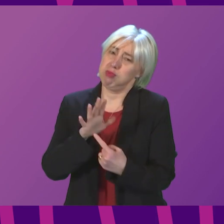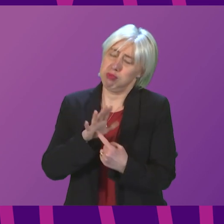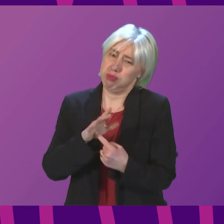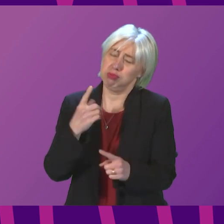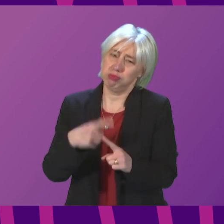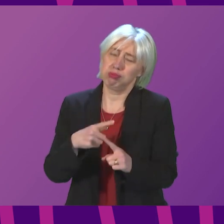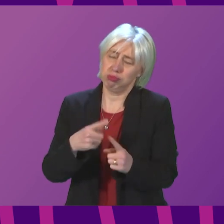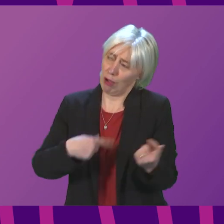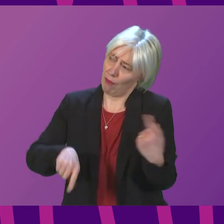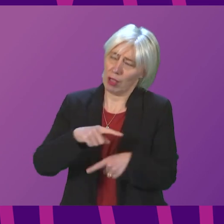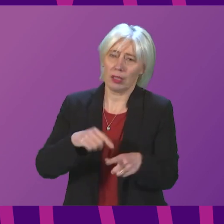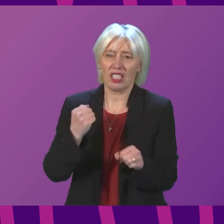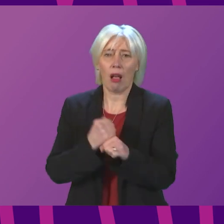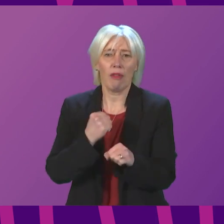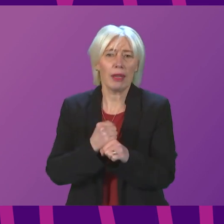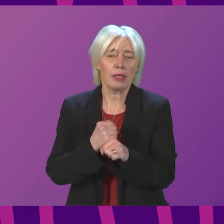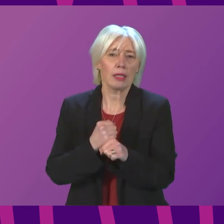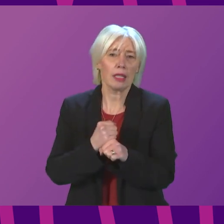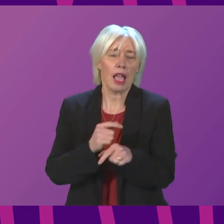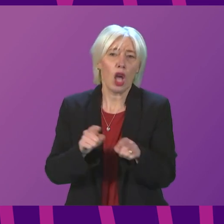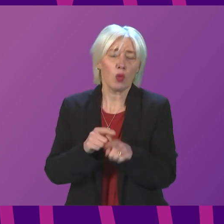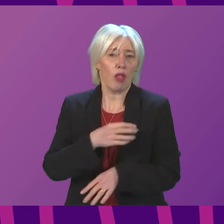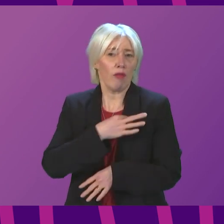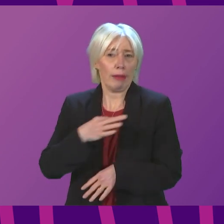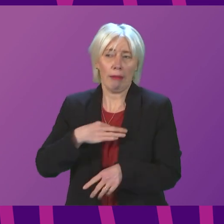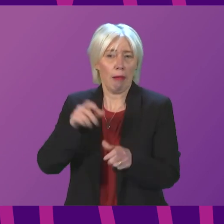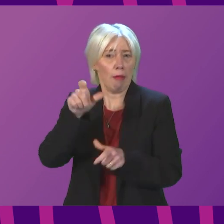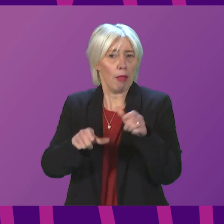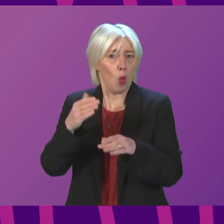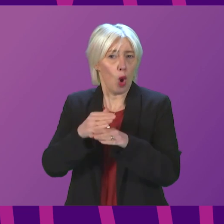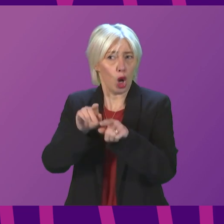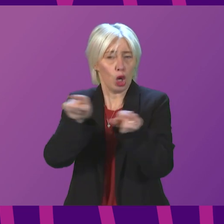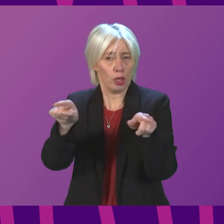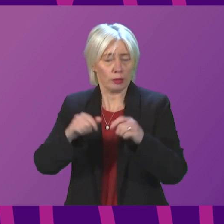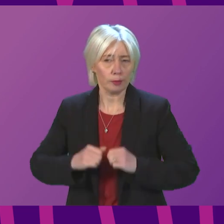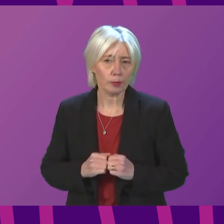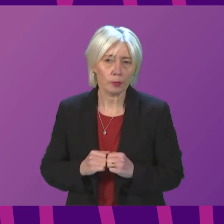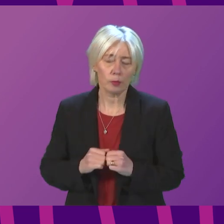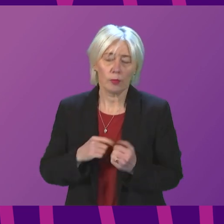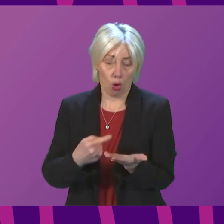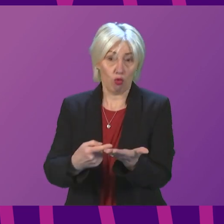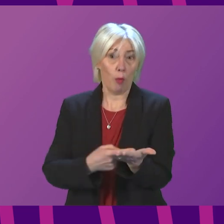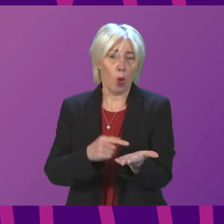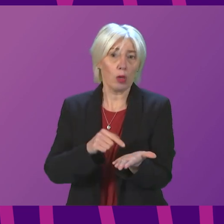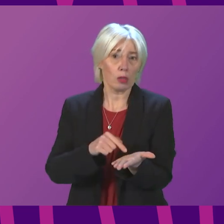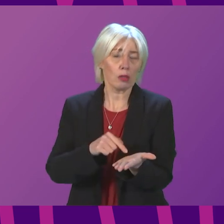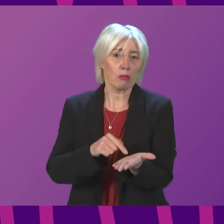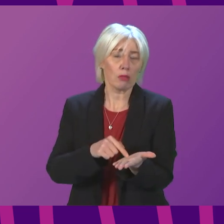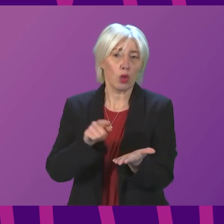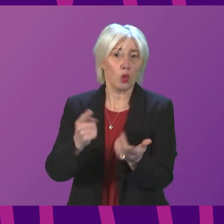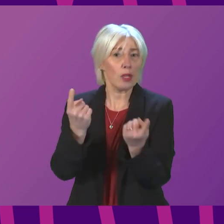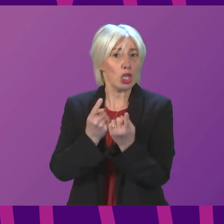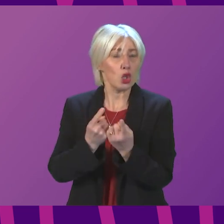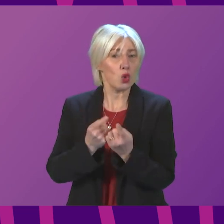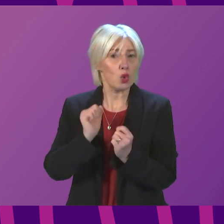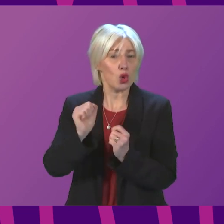of the government, and I know it is two of clinicians working on the front line. Obviously, a report into the issues